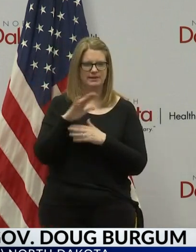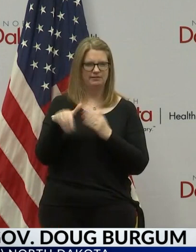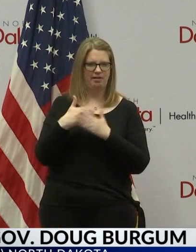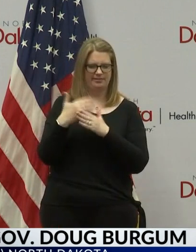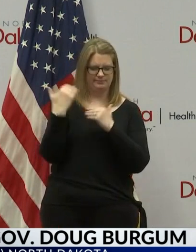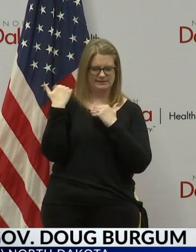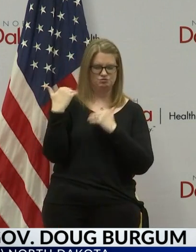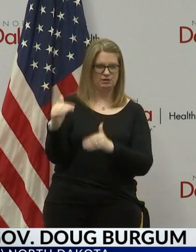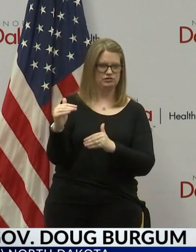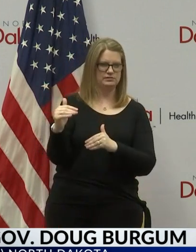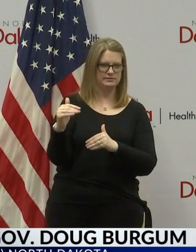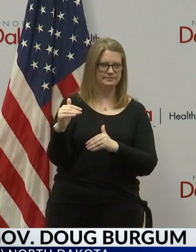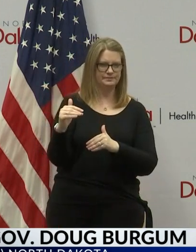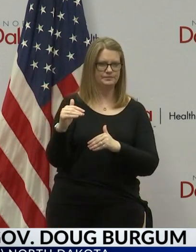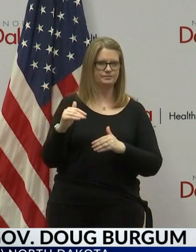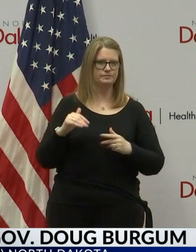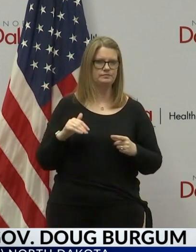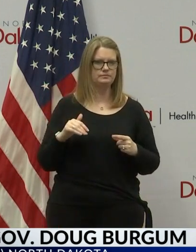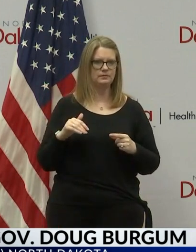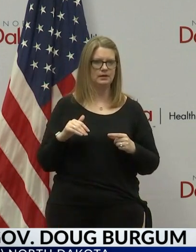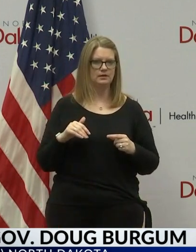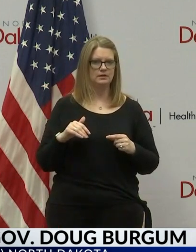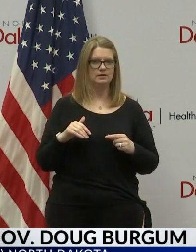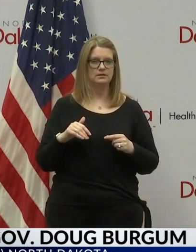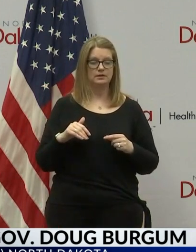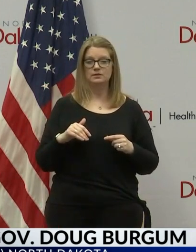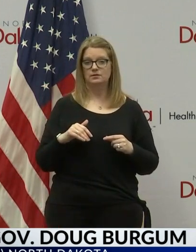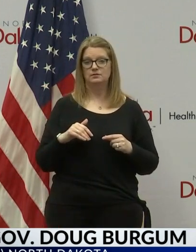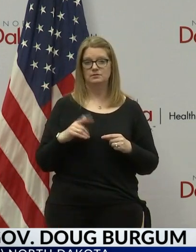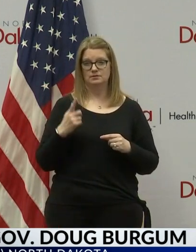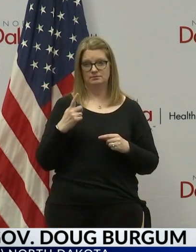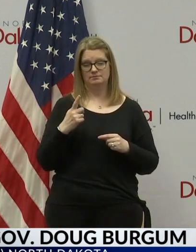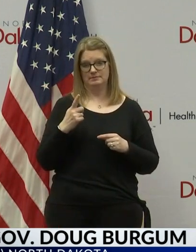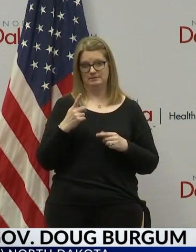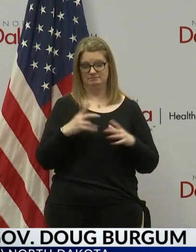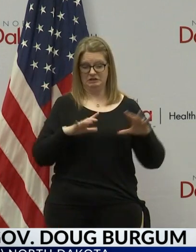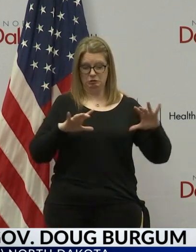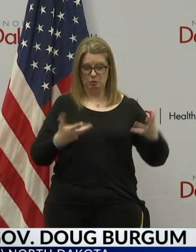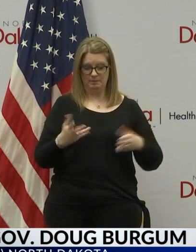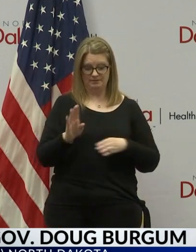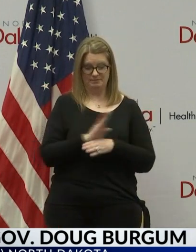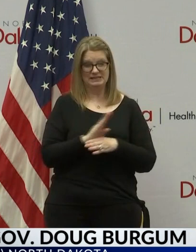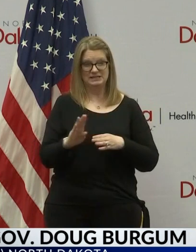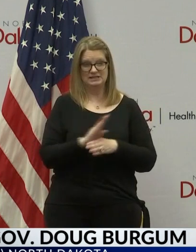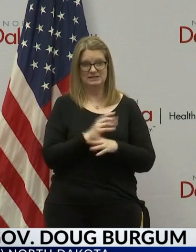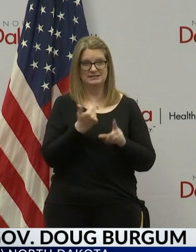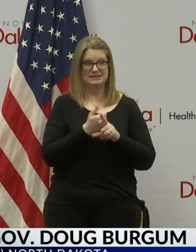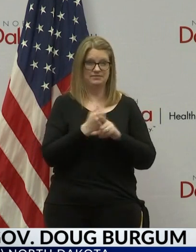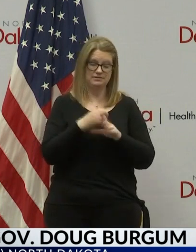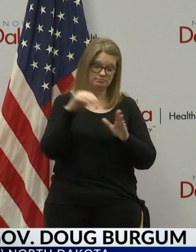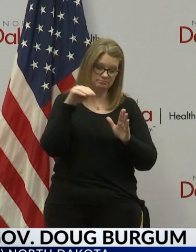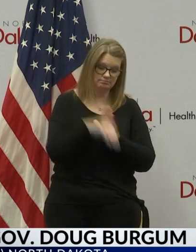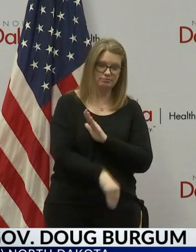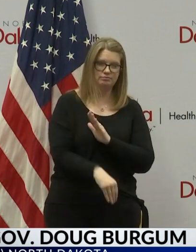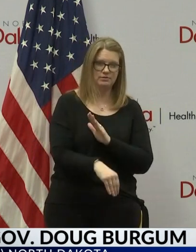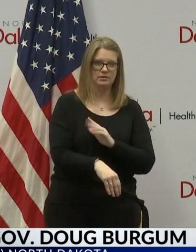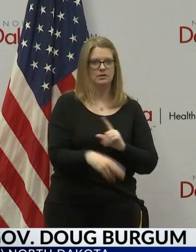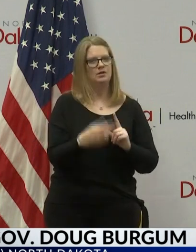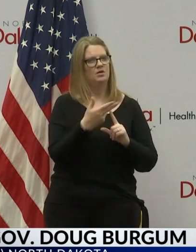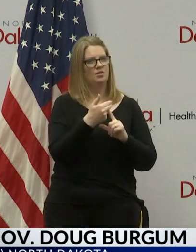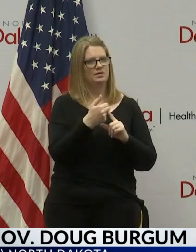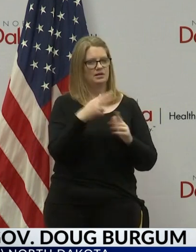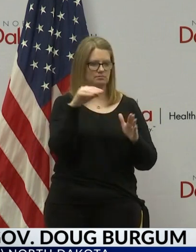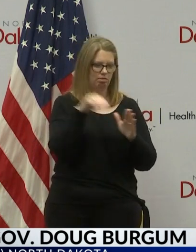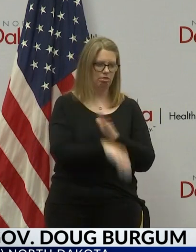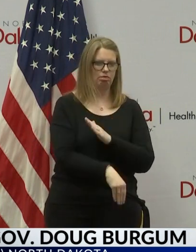of the sectors that has been, had a big drop off in occupancy is the hotel sector.